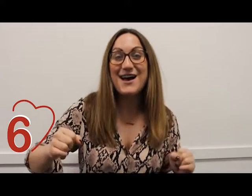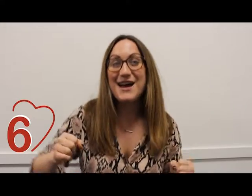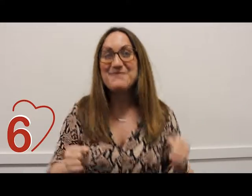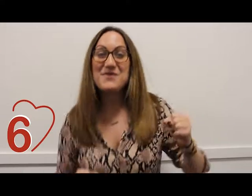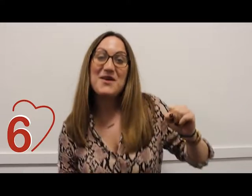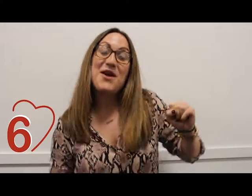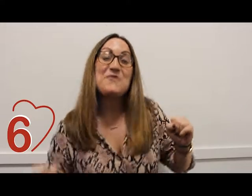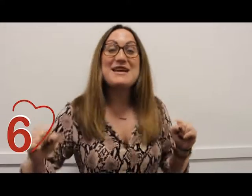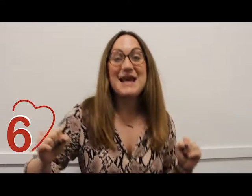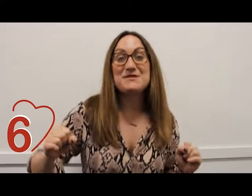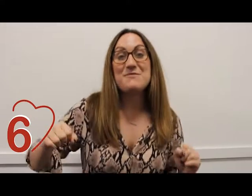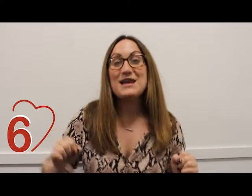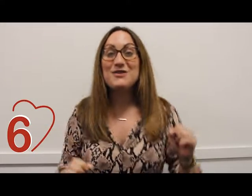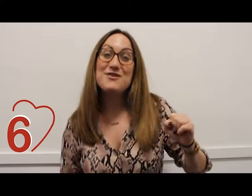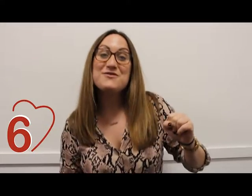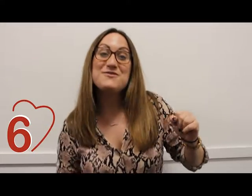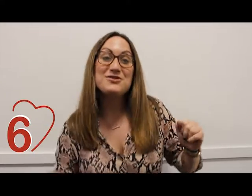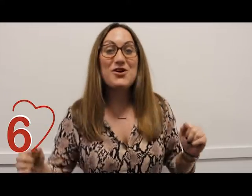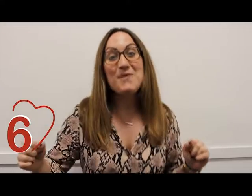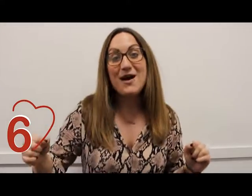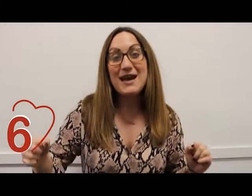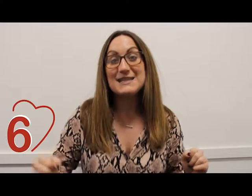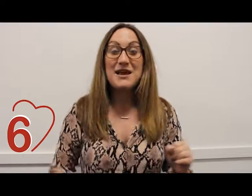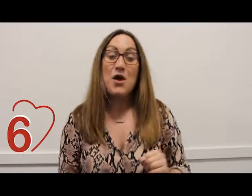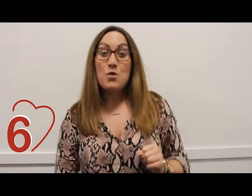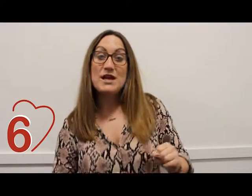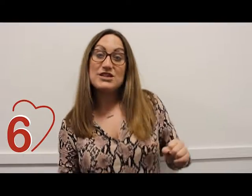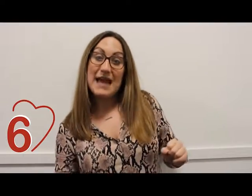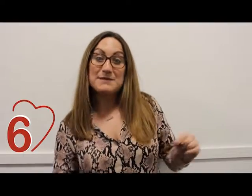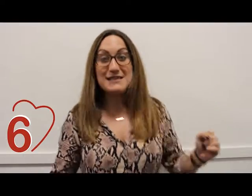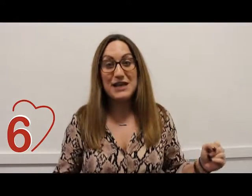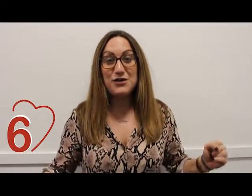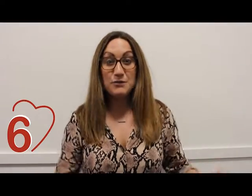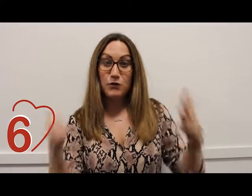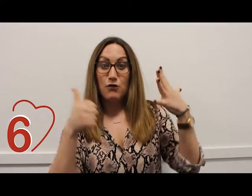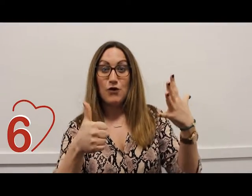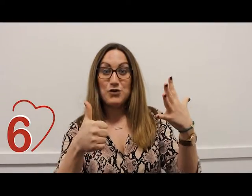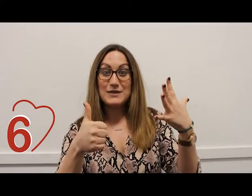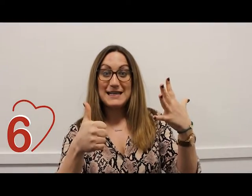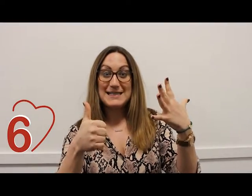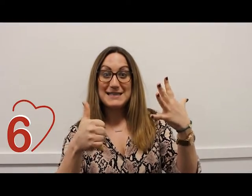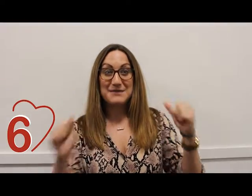we came to see you lose your mind we just came to see you roll your sixes